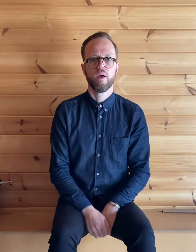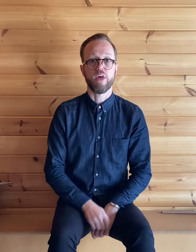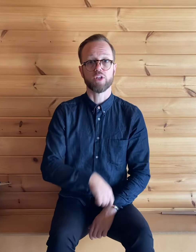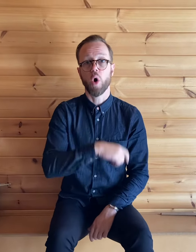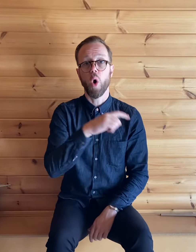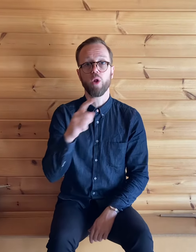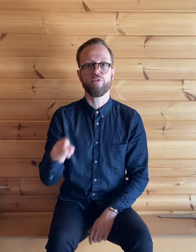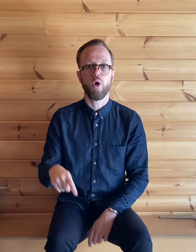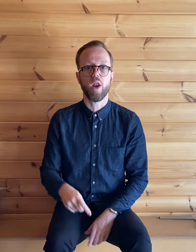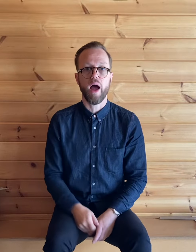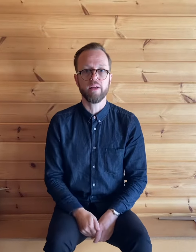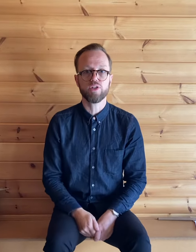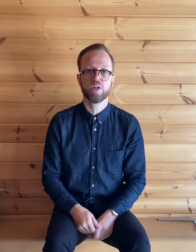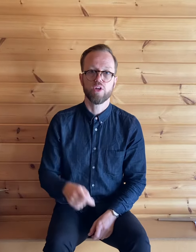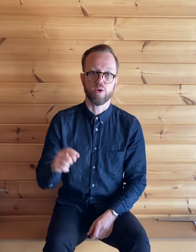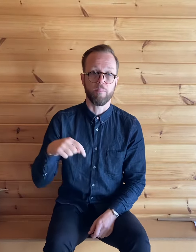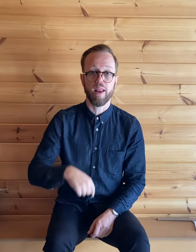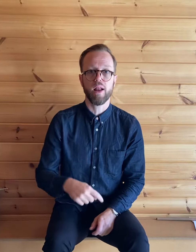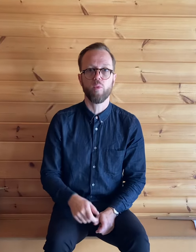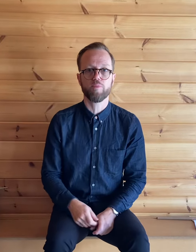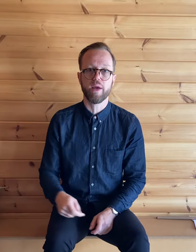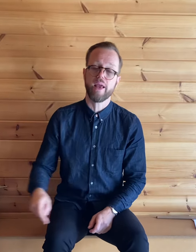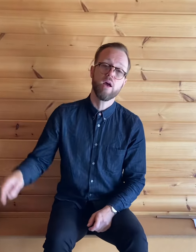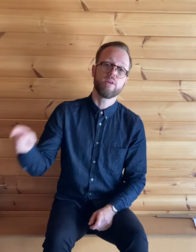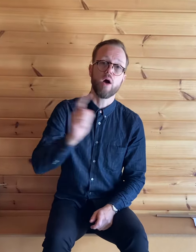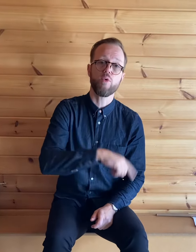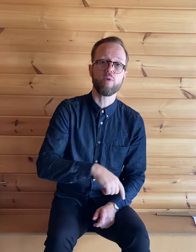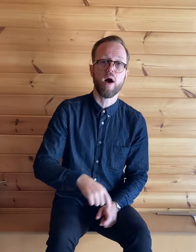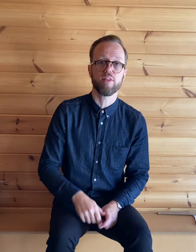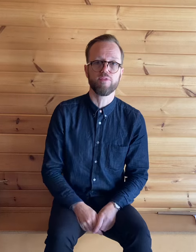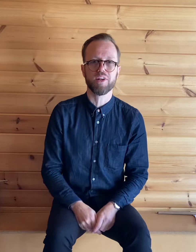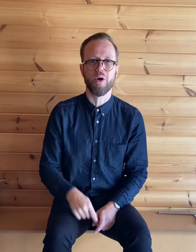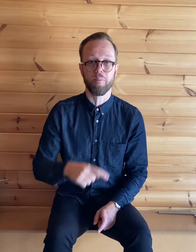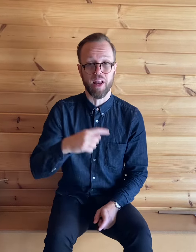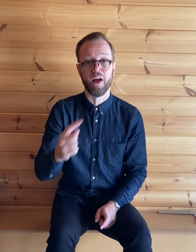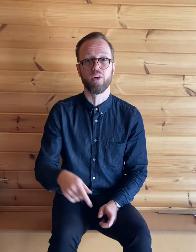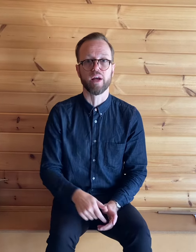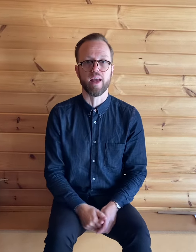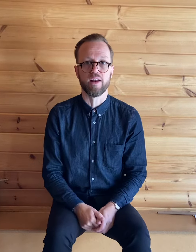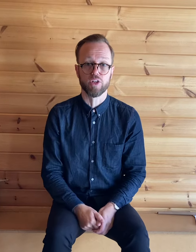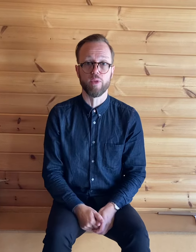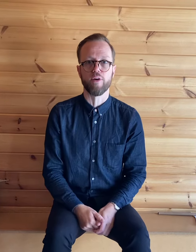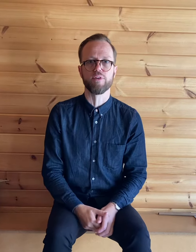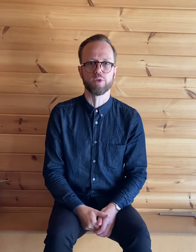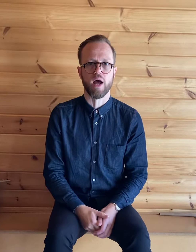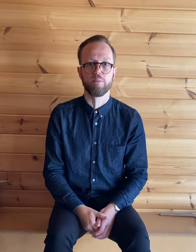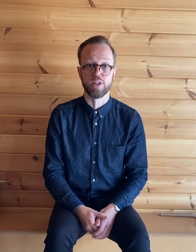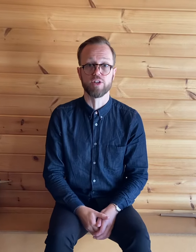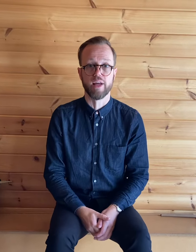That's all four lines. You can play along with me. Now rewind the video and play along again and do that a few times each day.